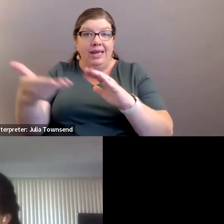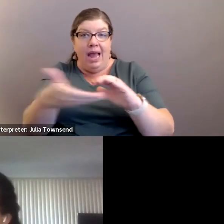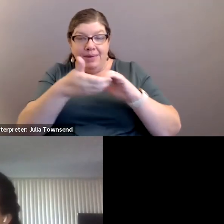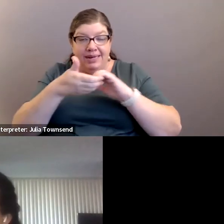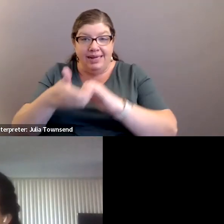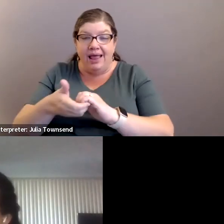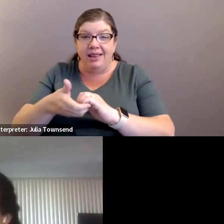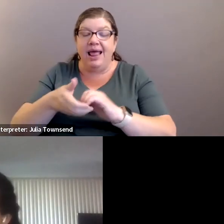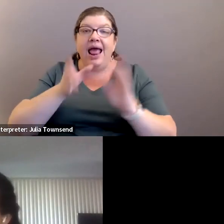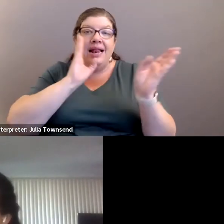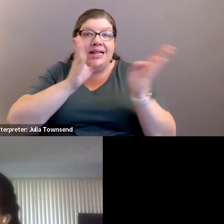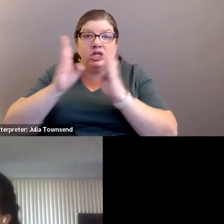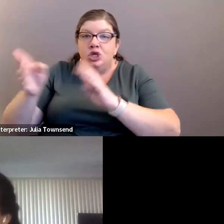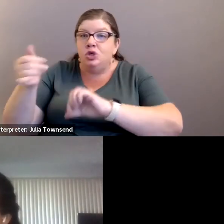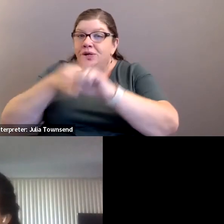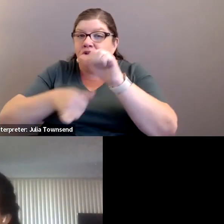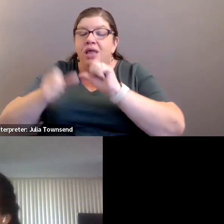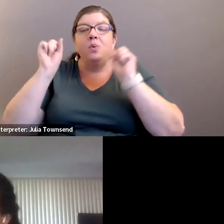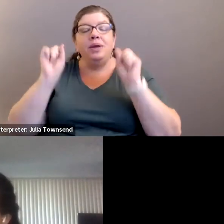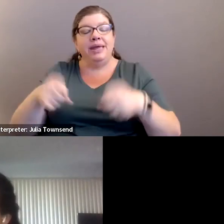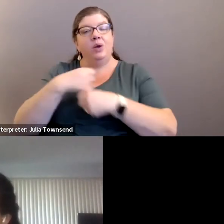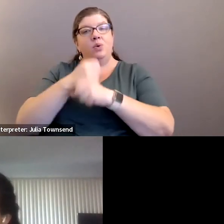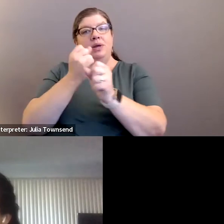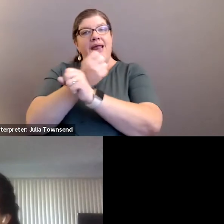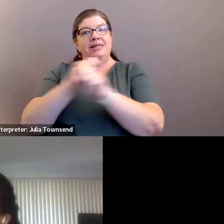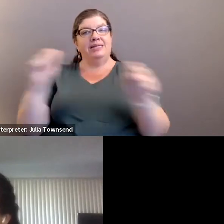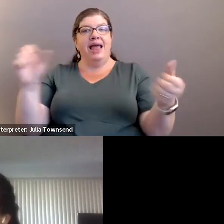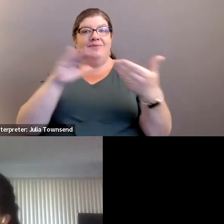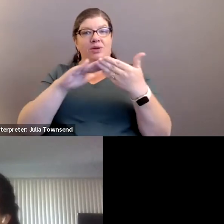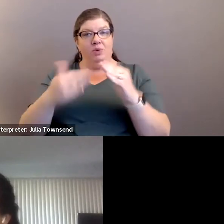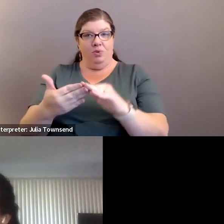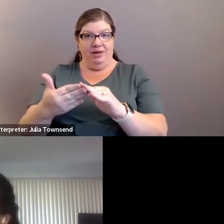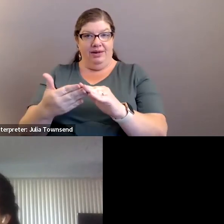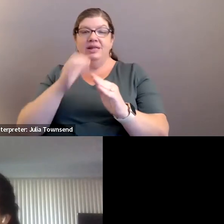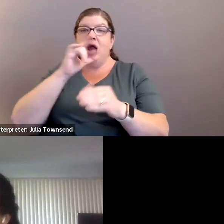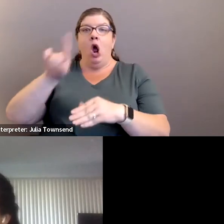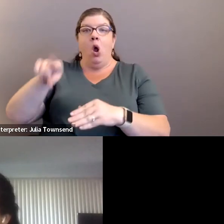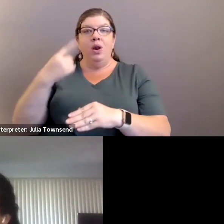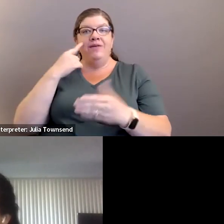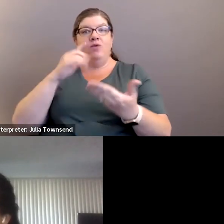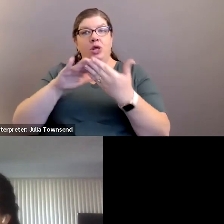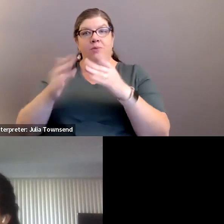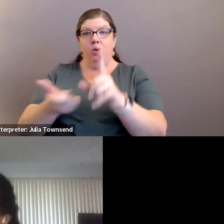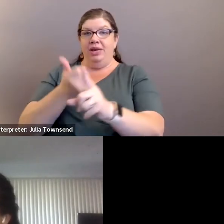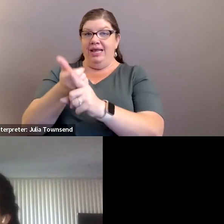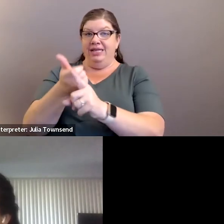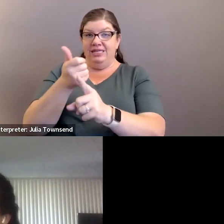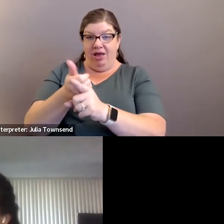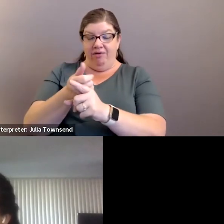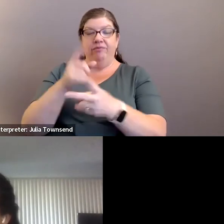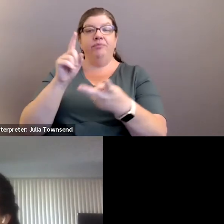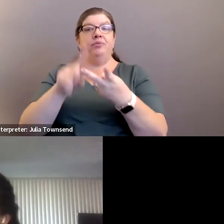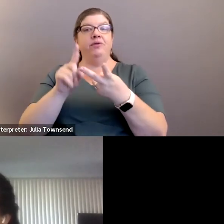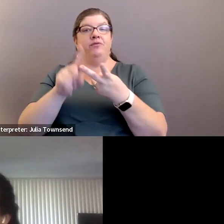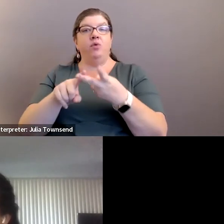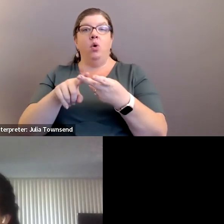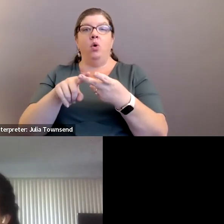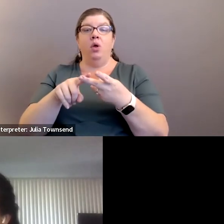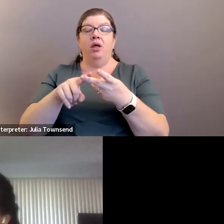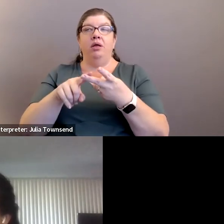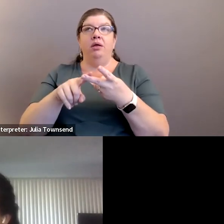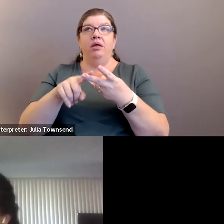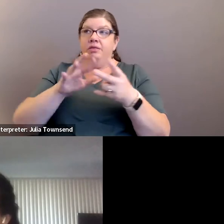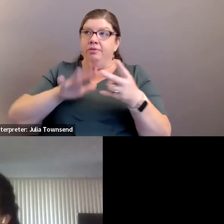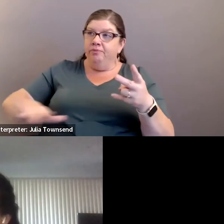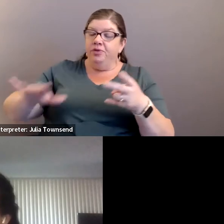we listen to you we can have this we can create a safe community not only you know for the community itself but also for the internal community